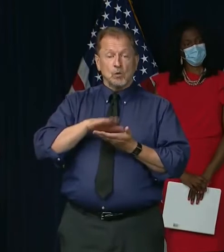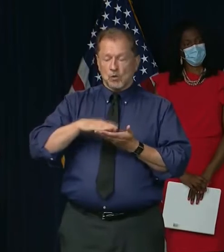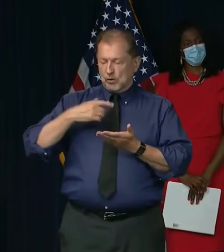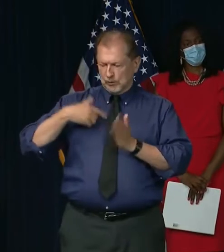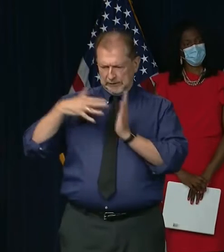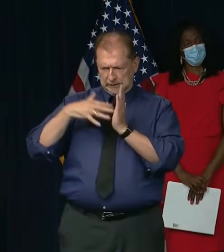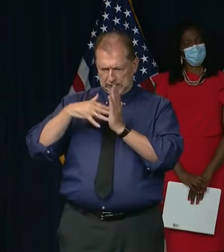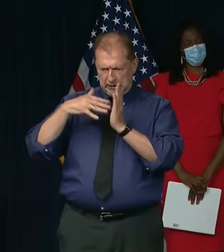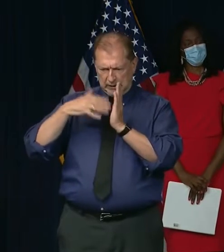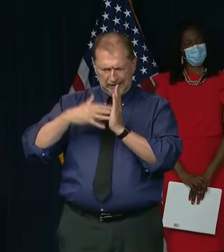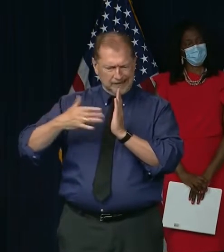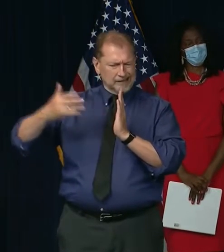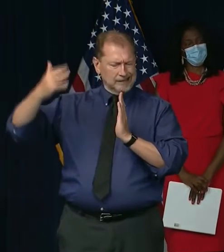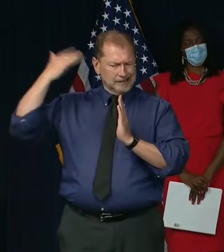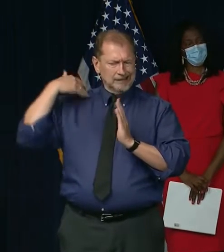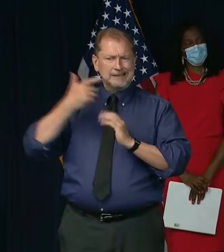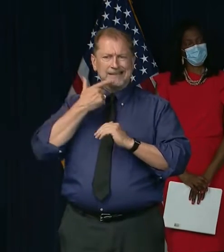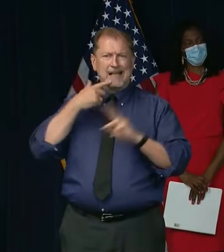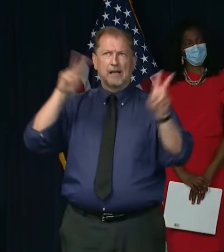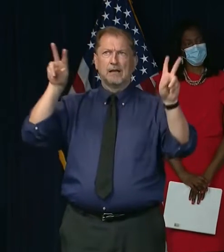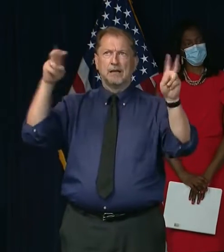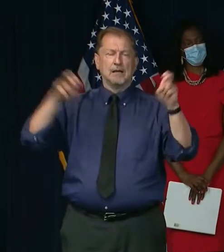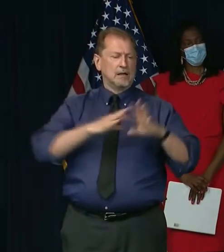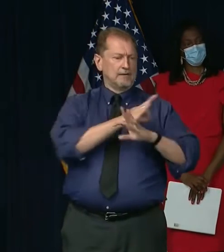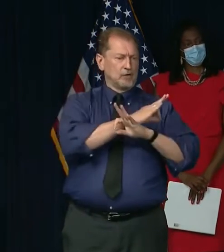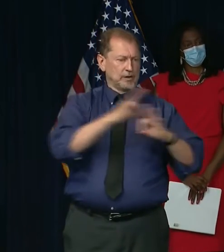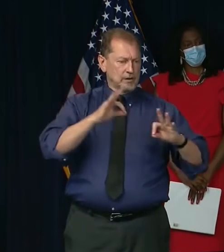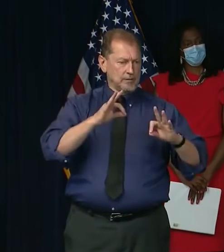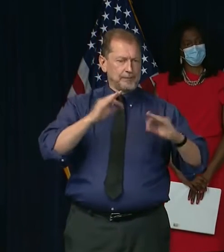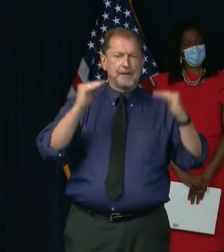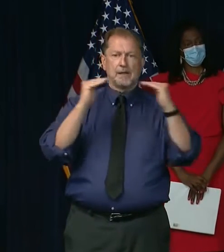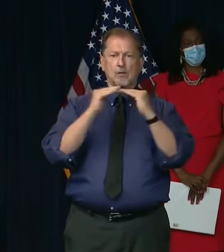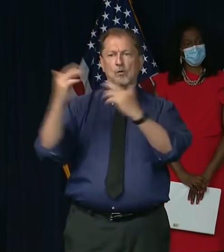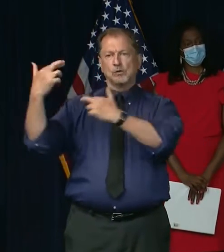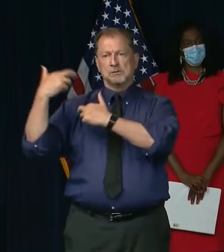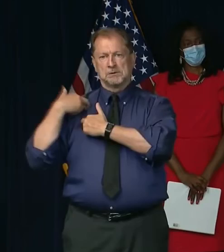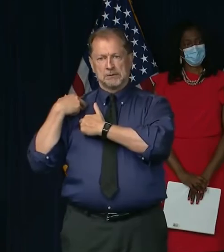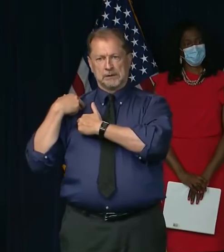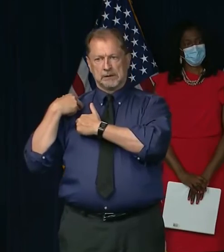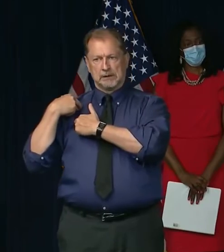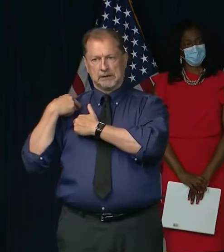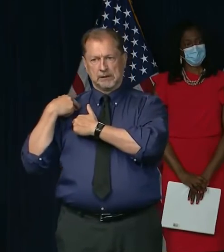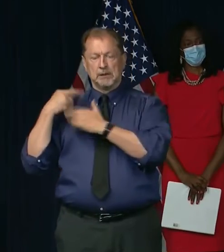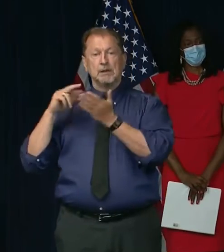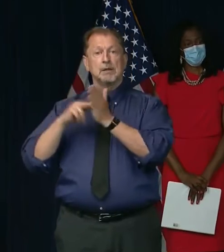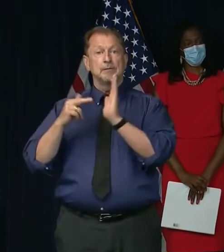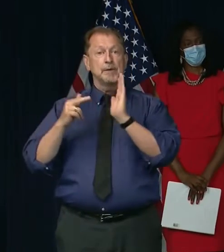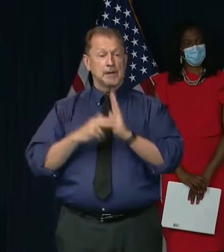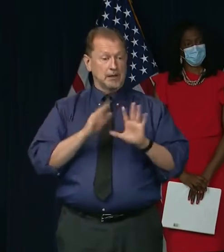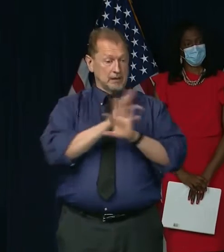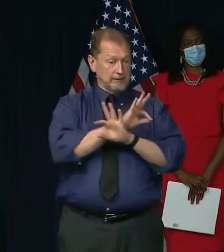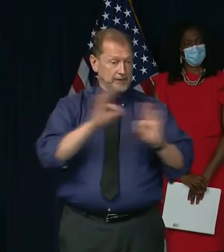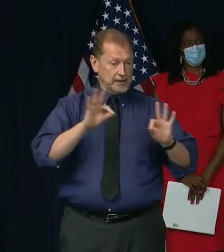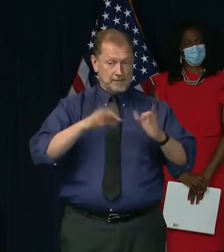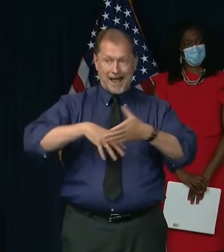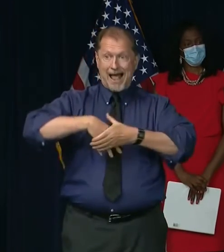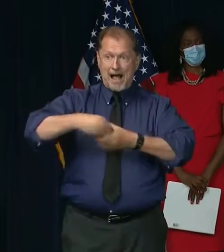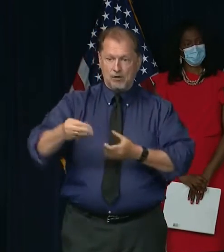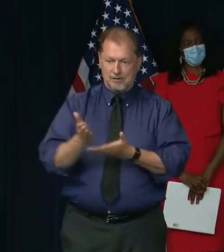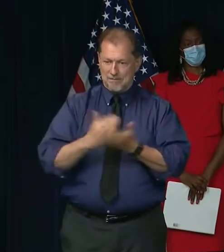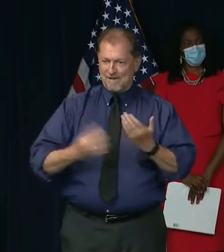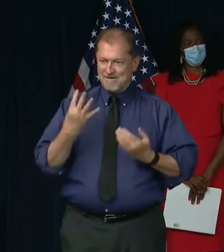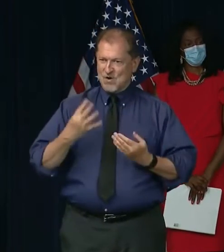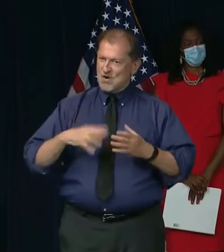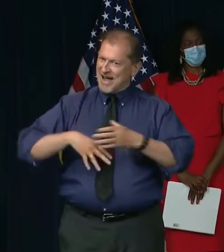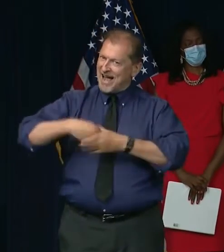back when, with freedom comes responsibility. And the freedom to move around and enjoy